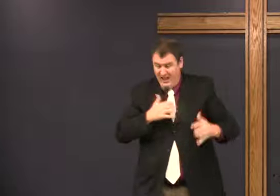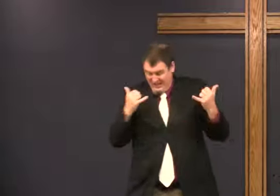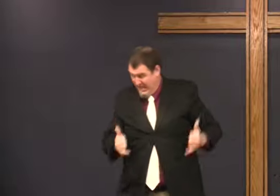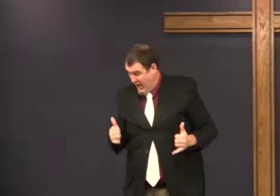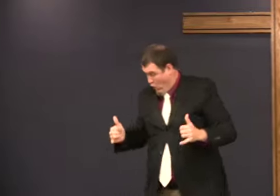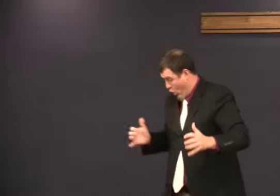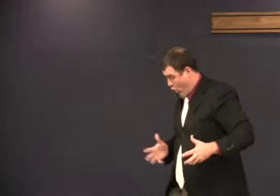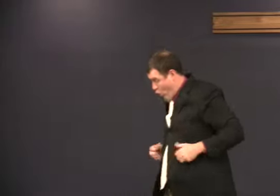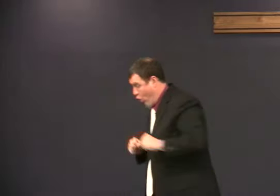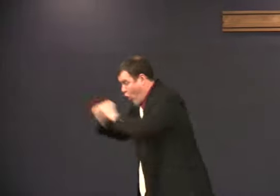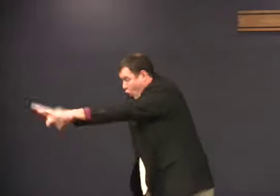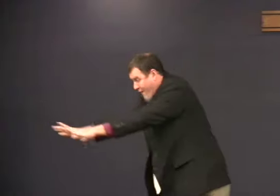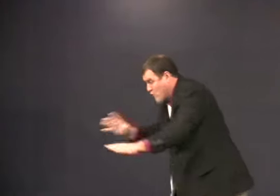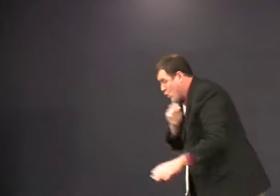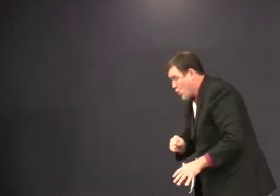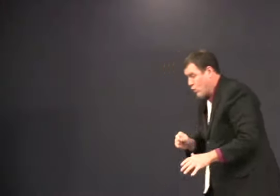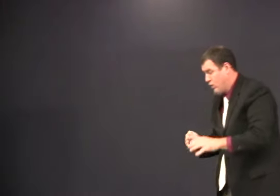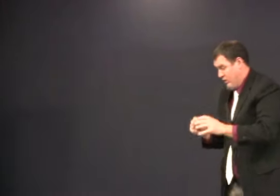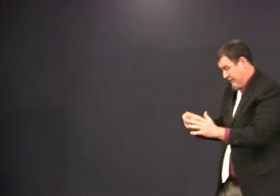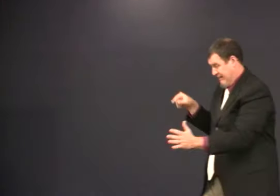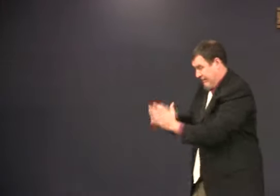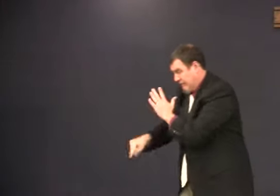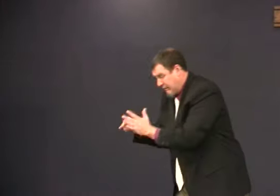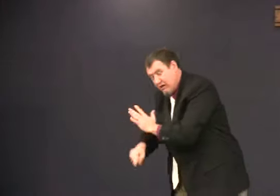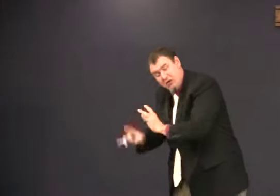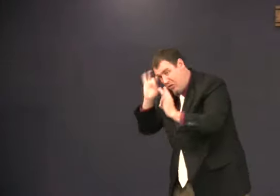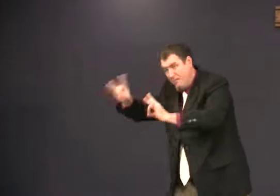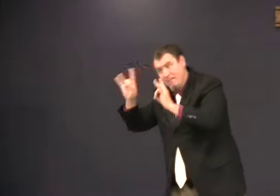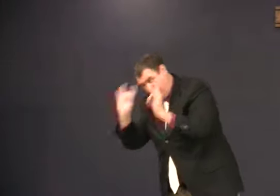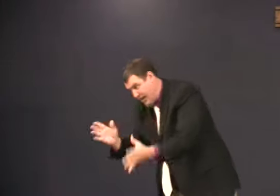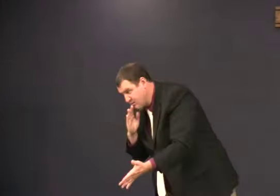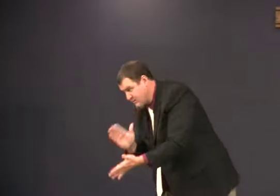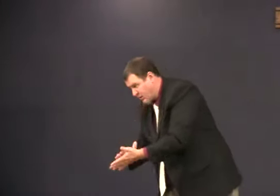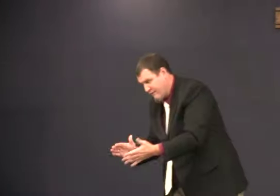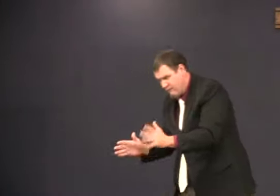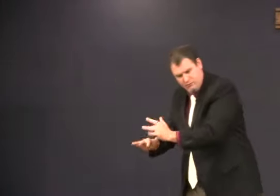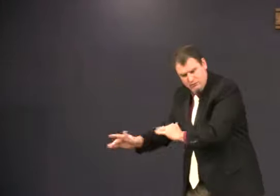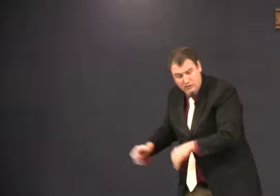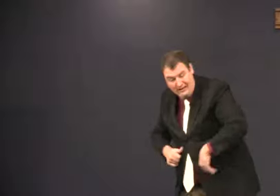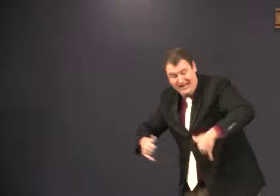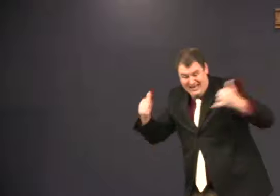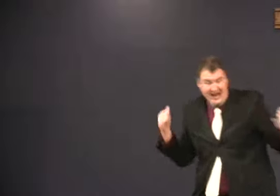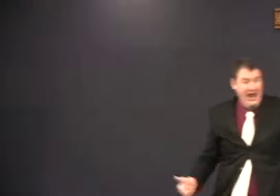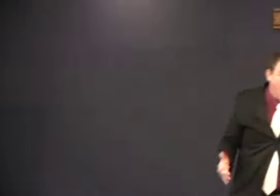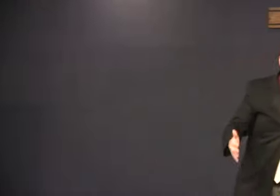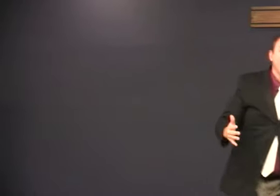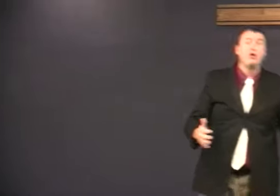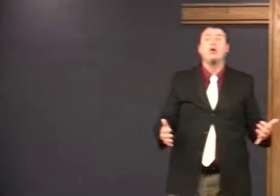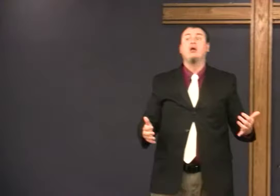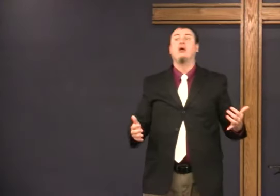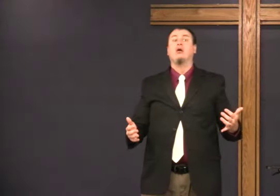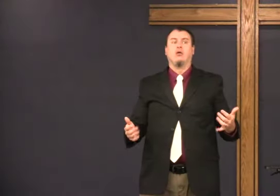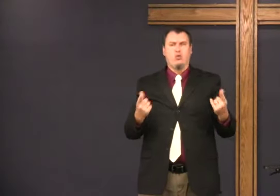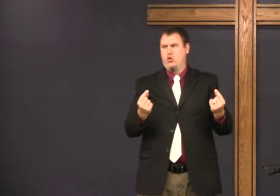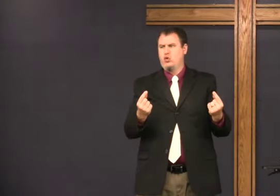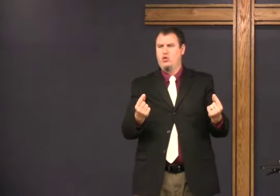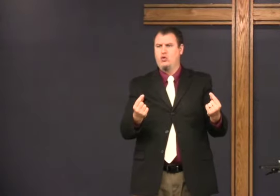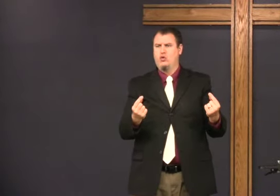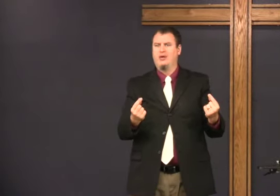week. First thing I'm going do, that last week. Taking off the old stuff, the old bad stuff. Now, what do